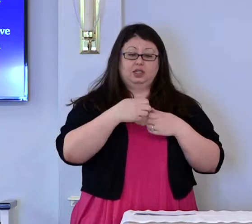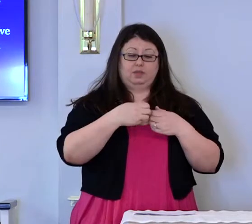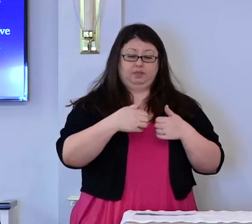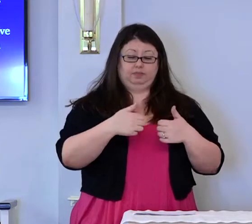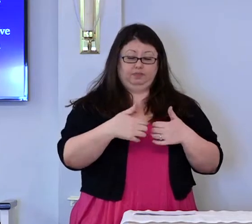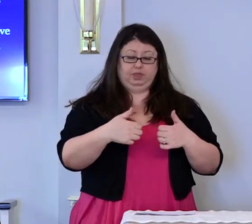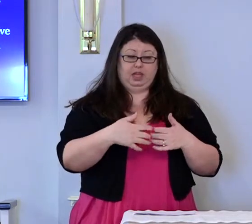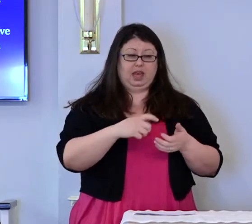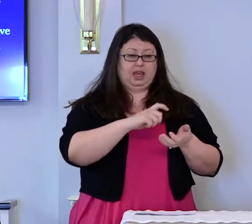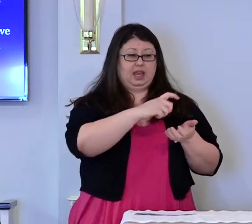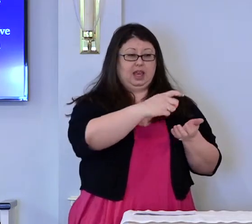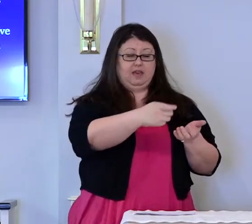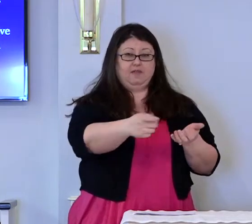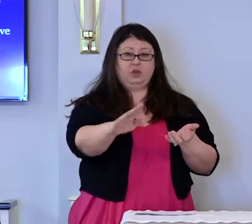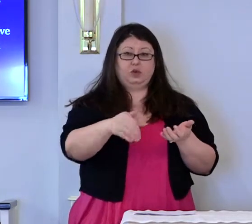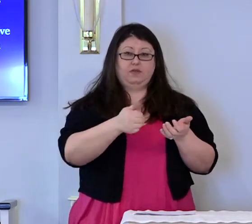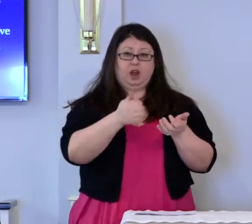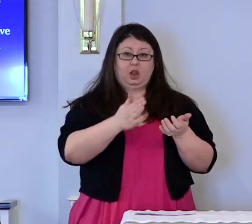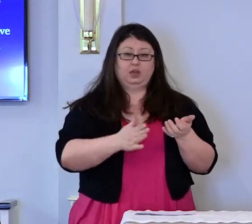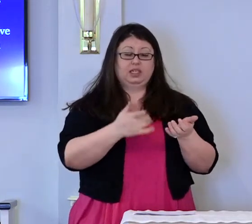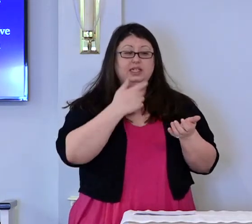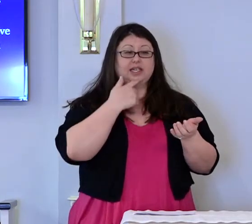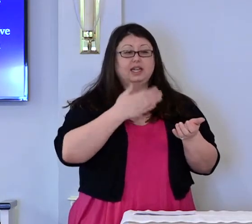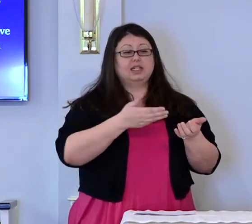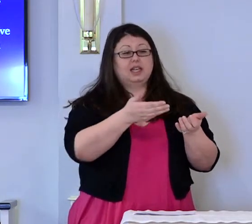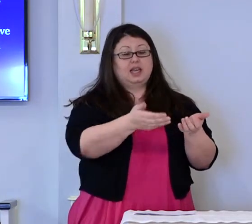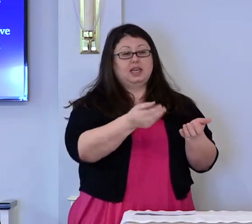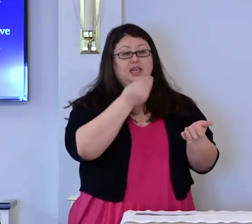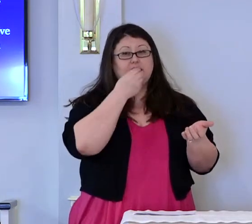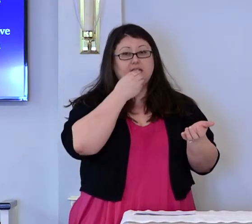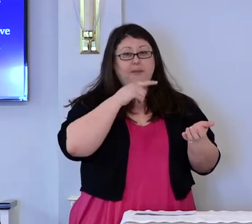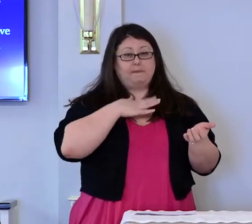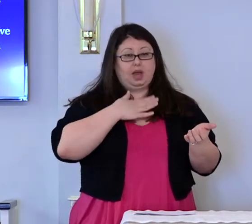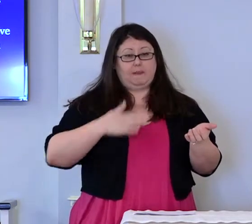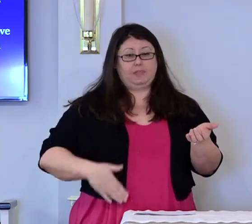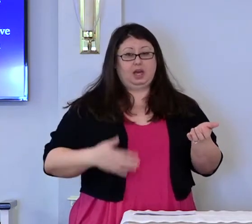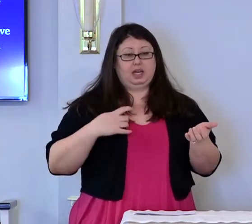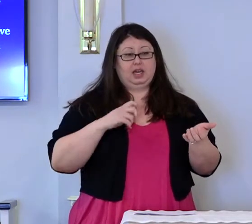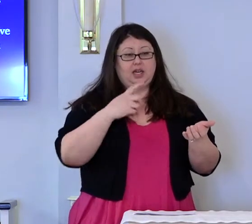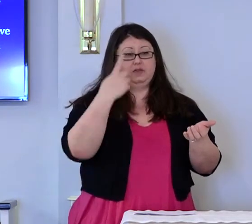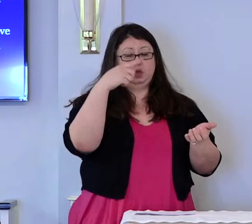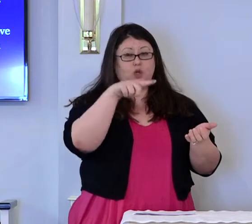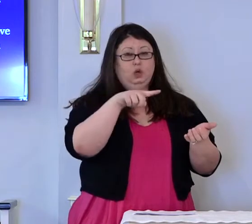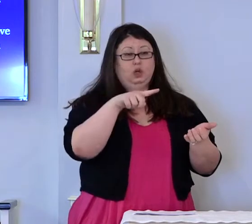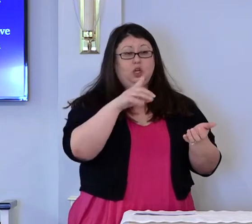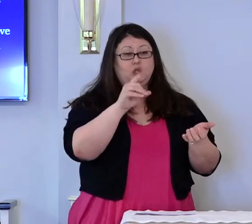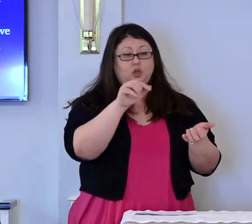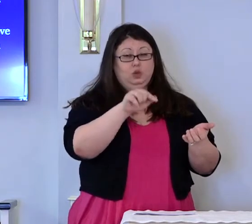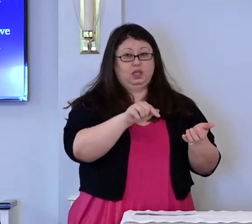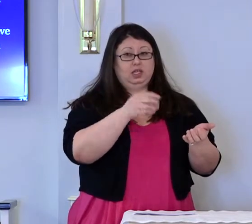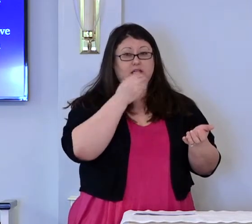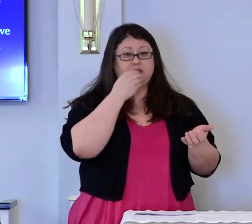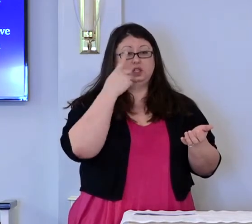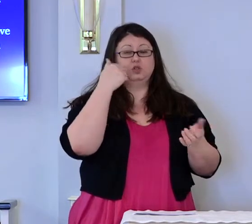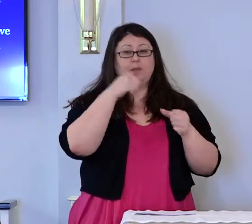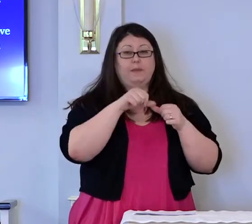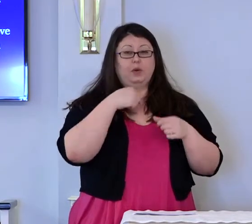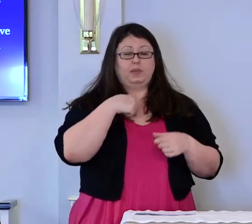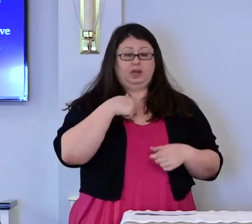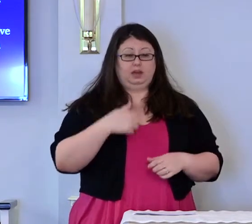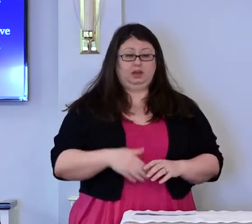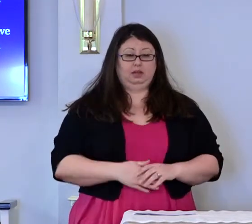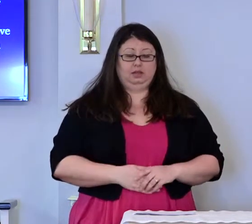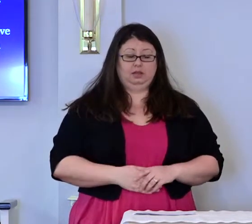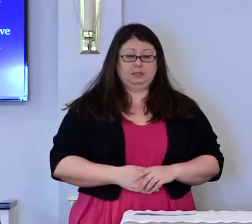followers, saying, take and eat. This is my body given for you. Do this for the remembrance of me.